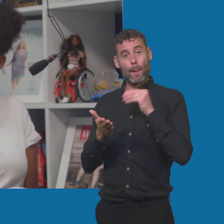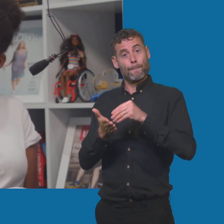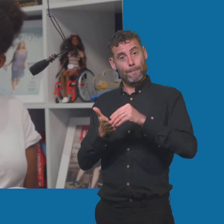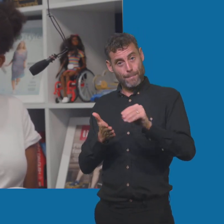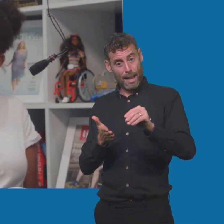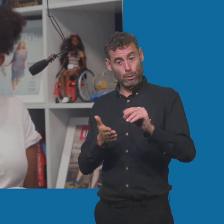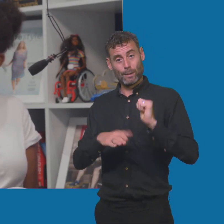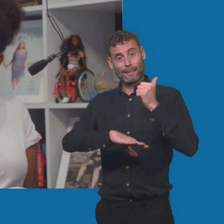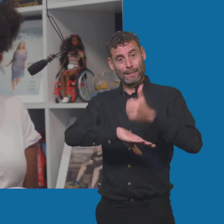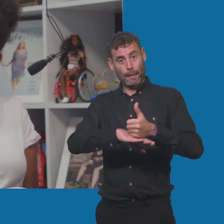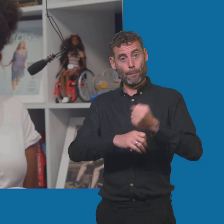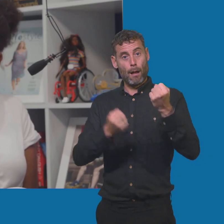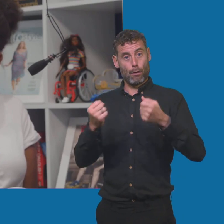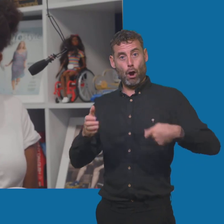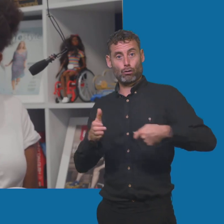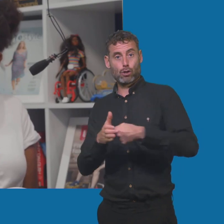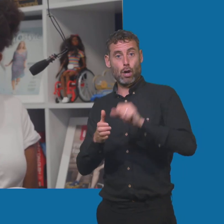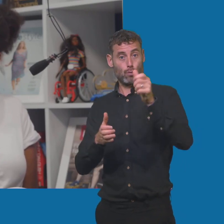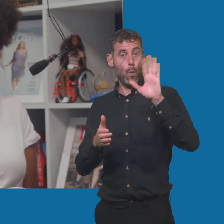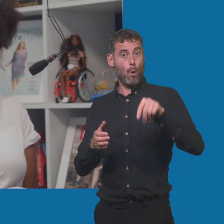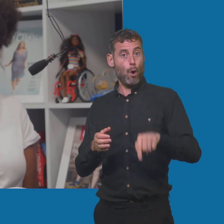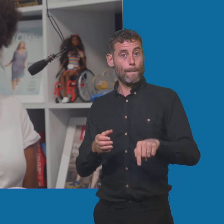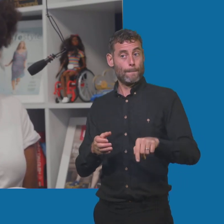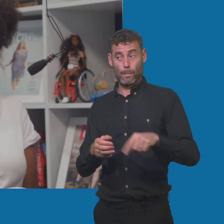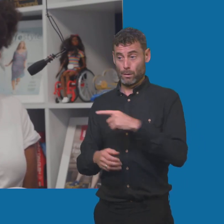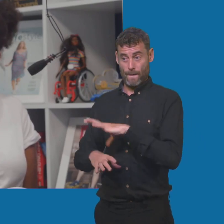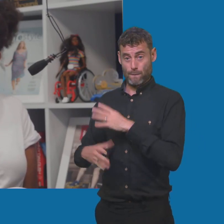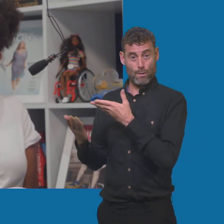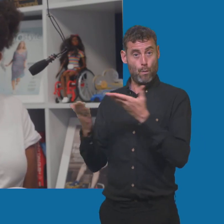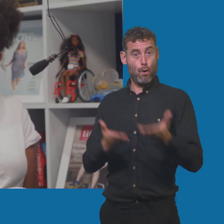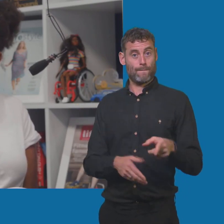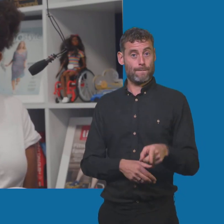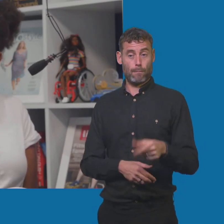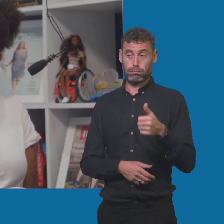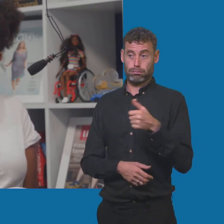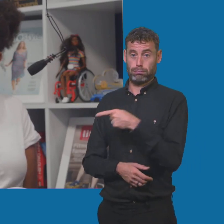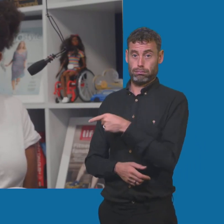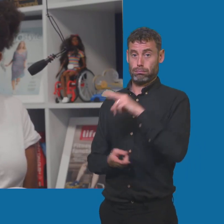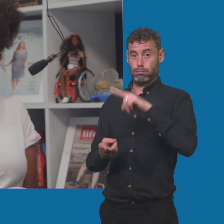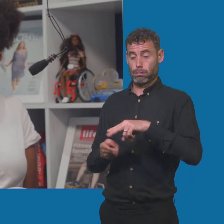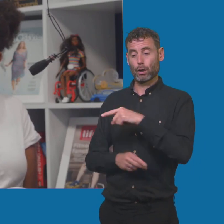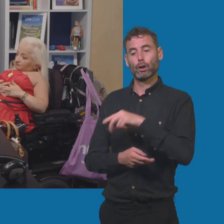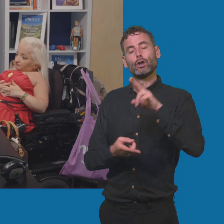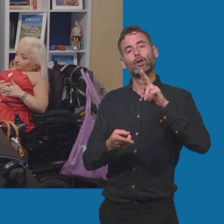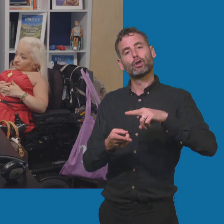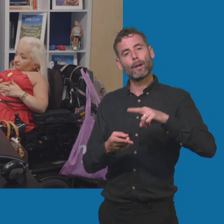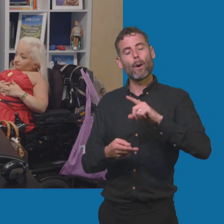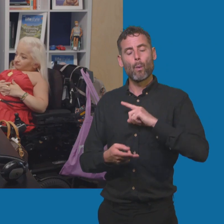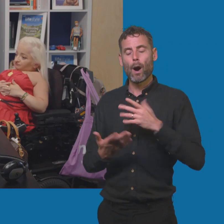good because they think you'll cost a reasonable amount of money. So if you can get that for free, that's fantastic. Now, the reason they're cheaper is that, or obviously it just uses your home